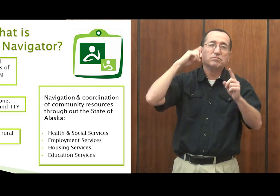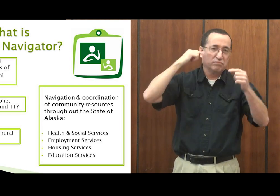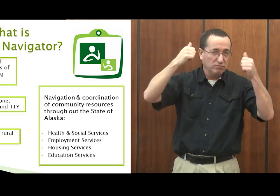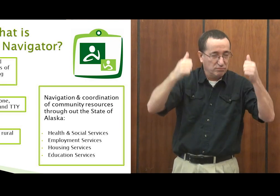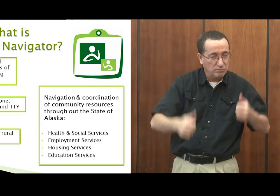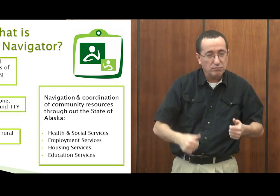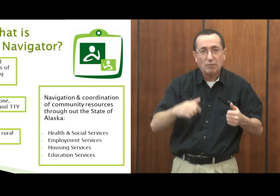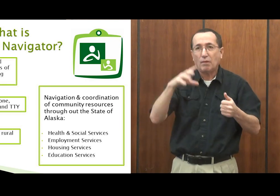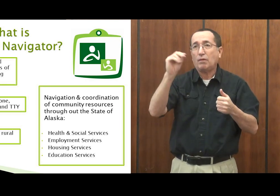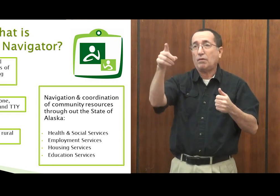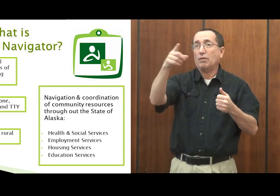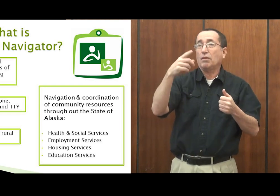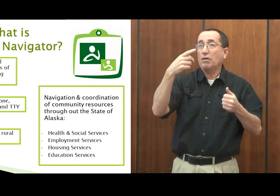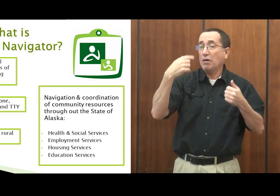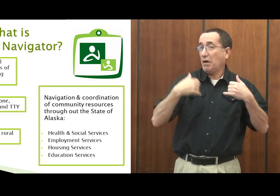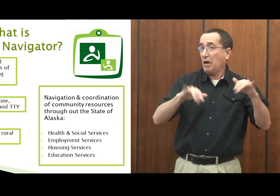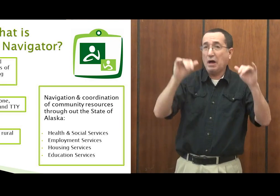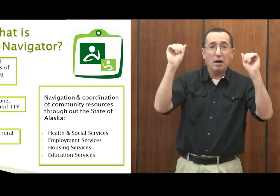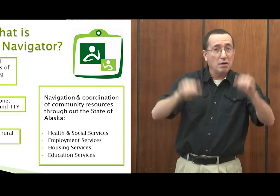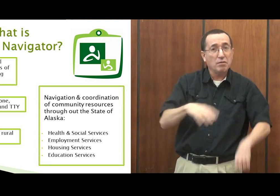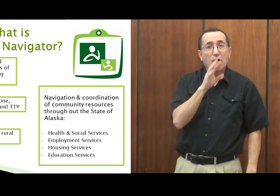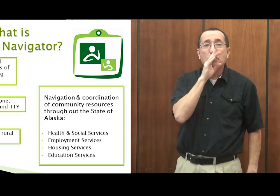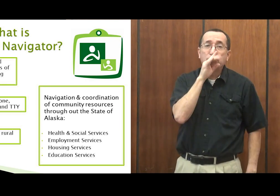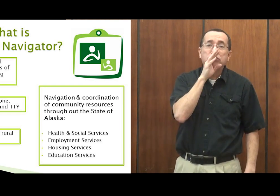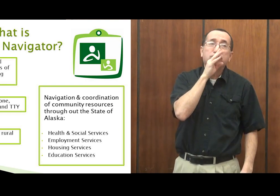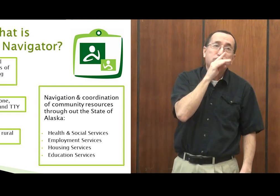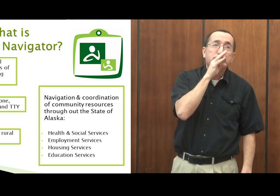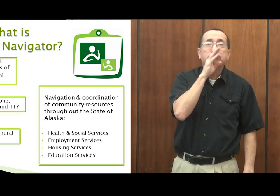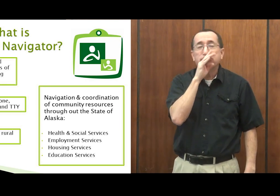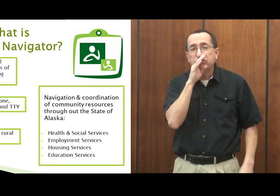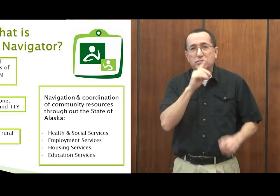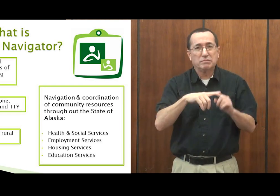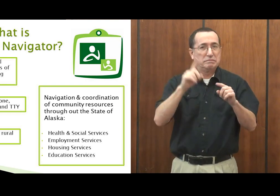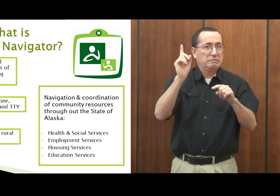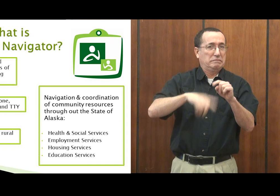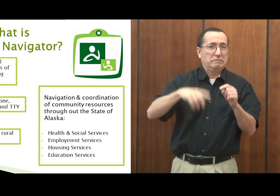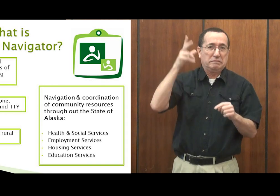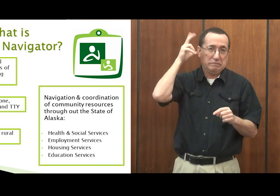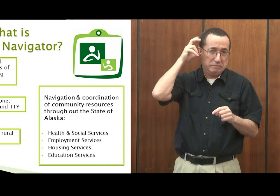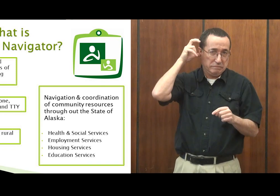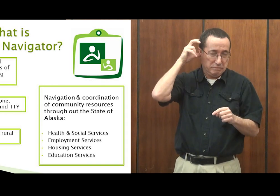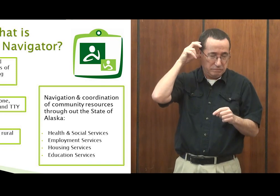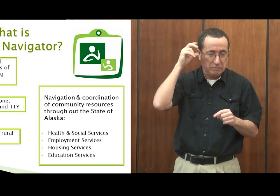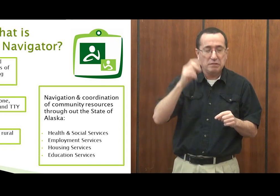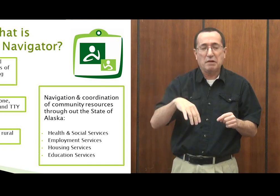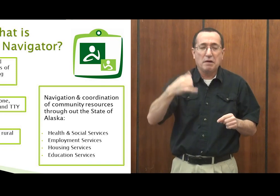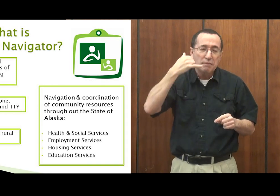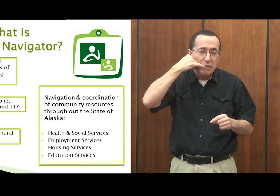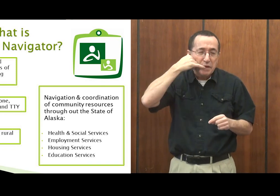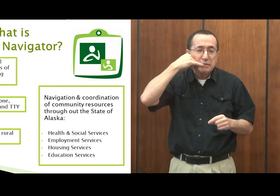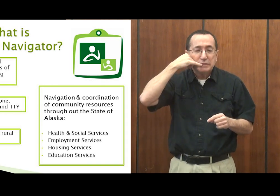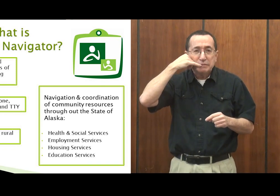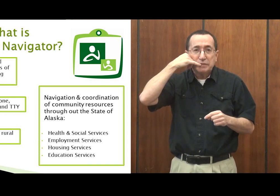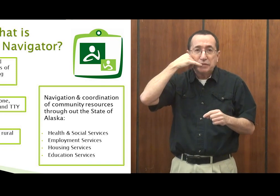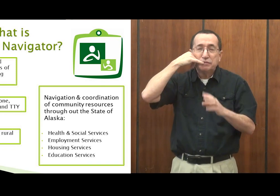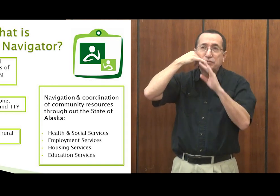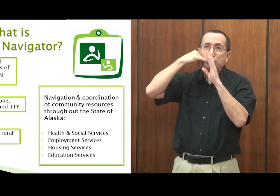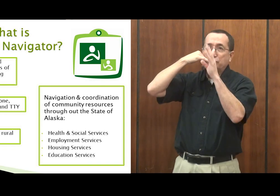often right now. Another resource we use for telephone is a CAPTEL telephone. For someone who maybe has